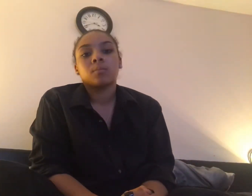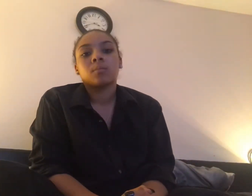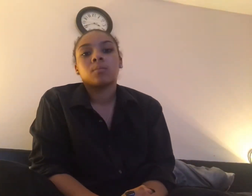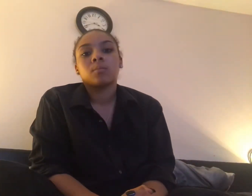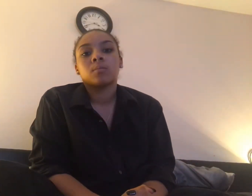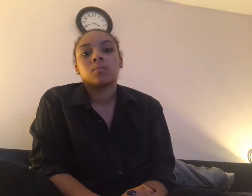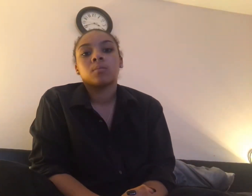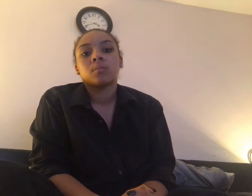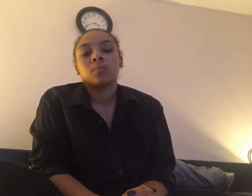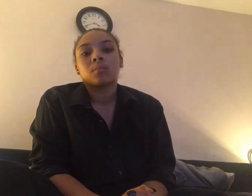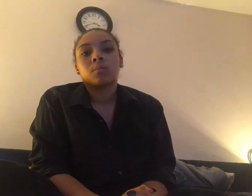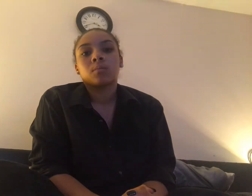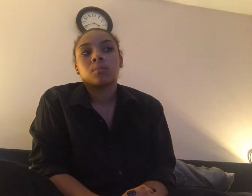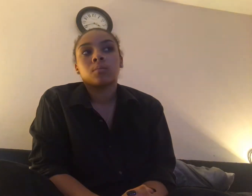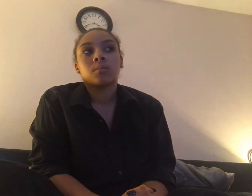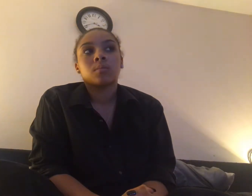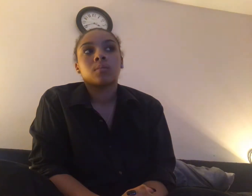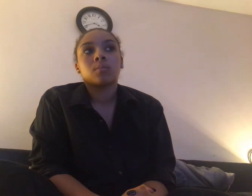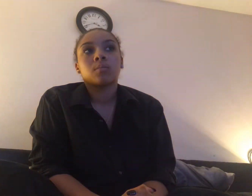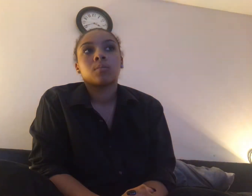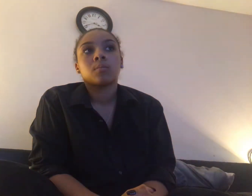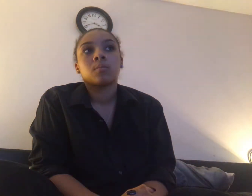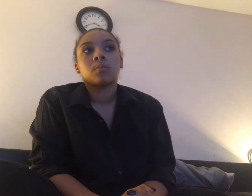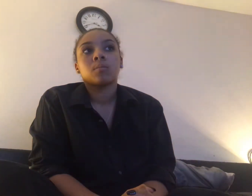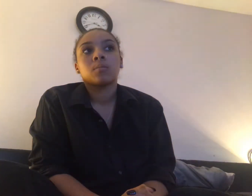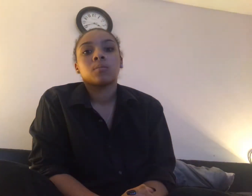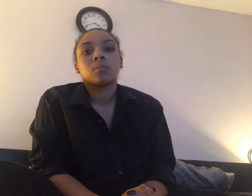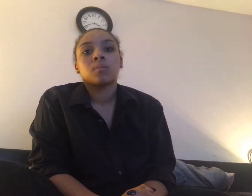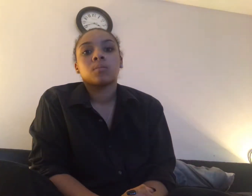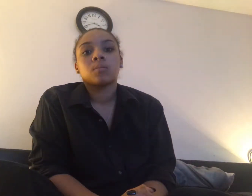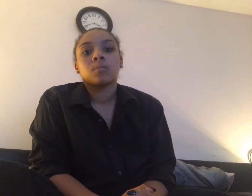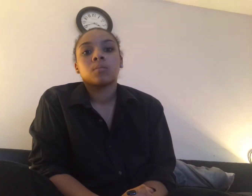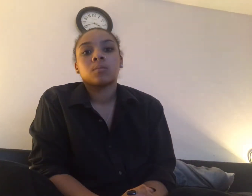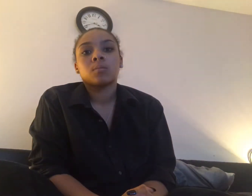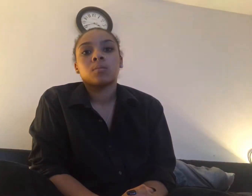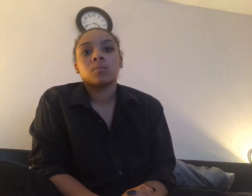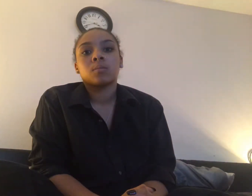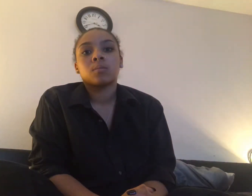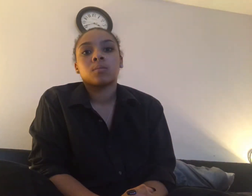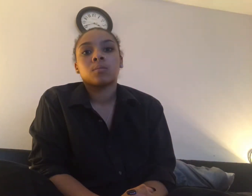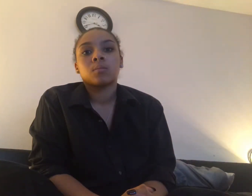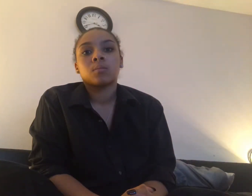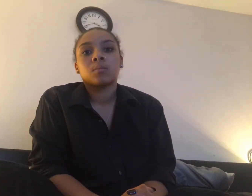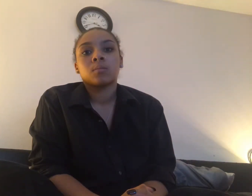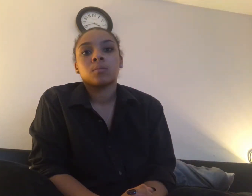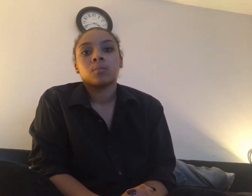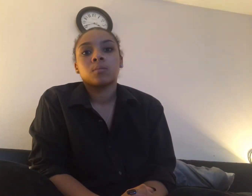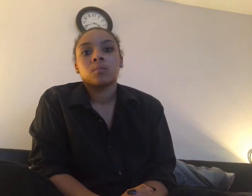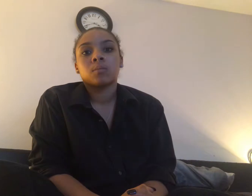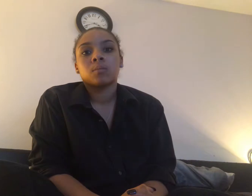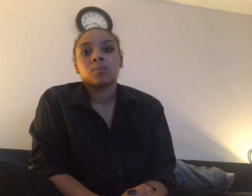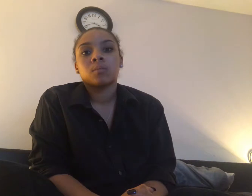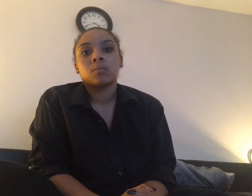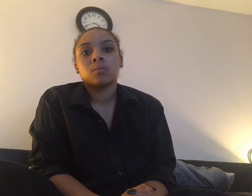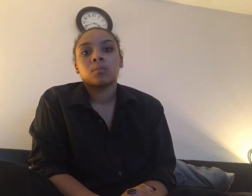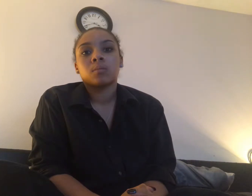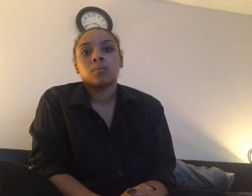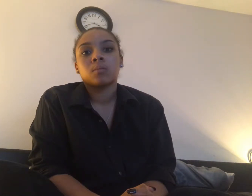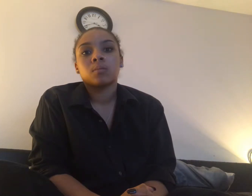It is much more time consuming and it uses some really rich ingredients including butter and eggs again, but it really